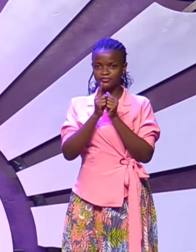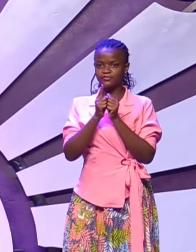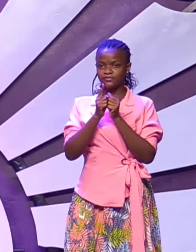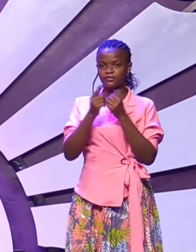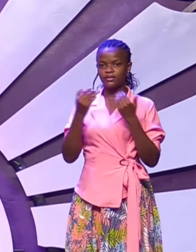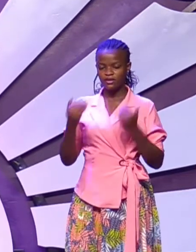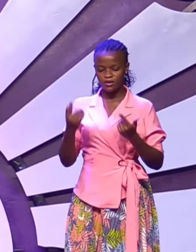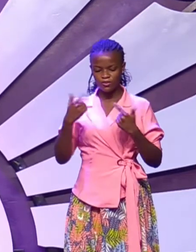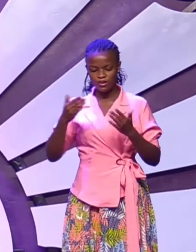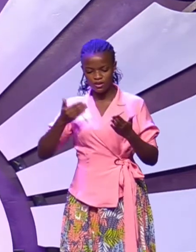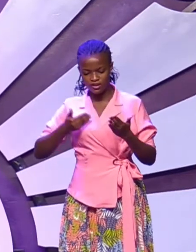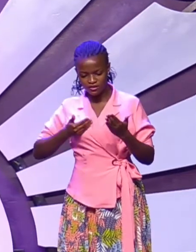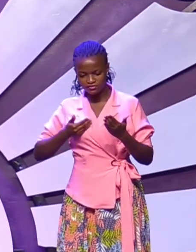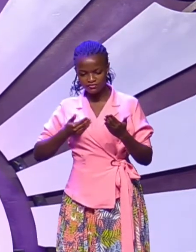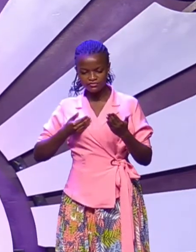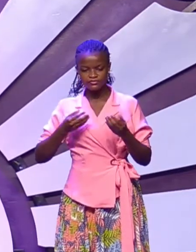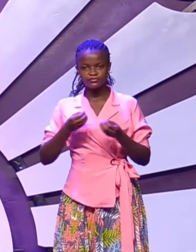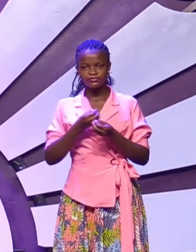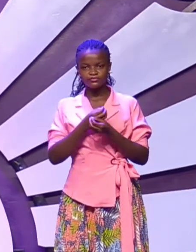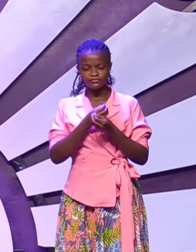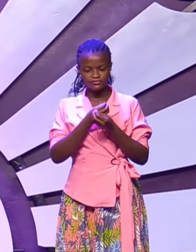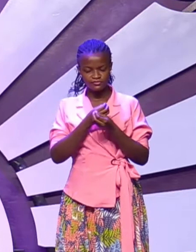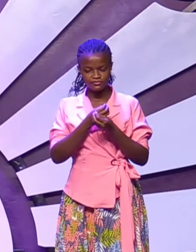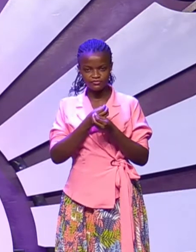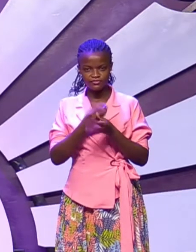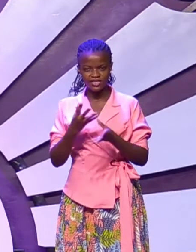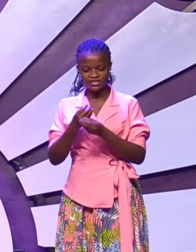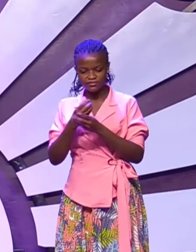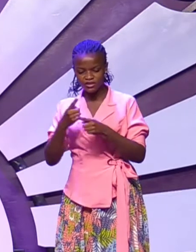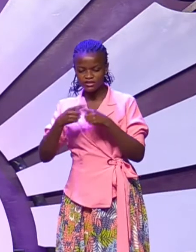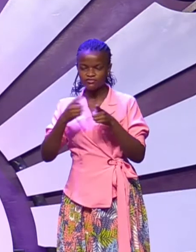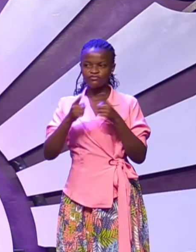We have a record of miraculous events.